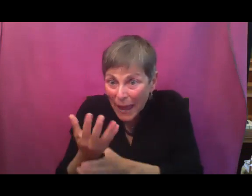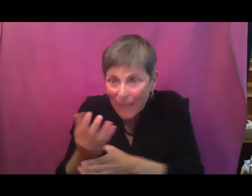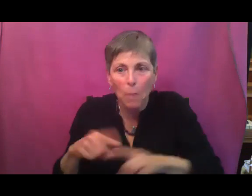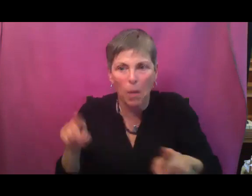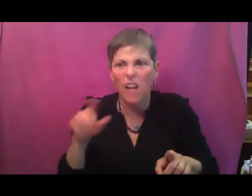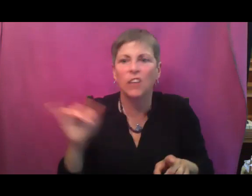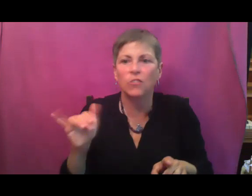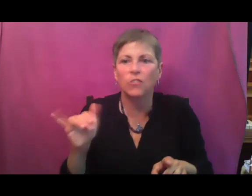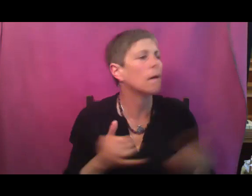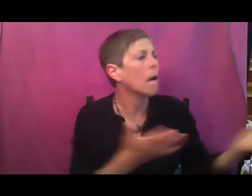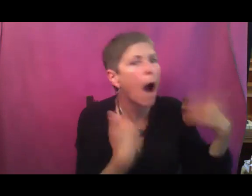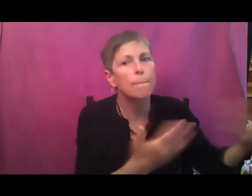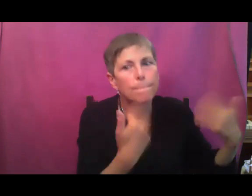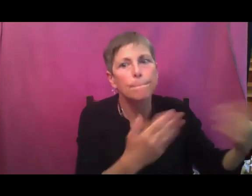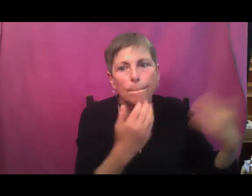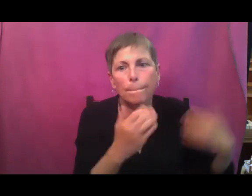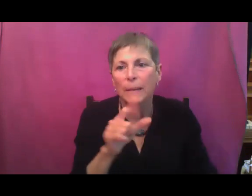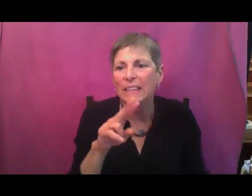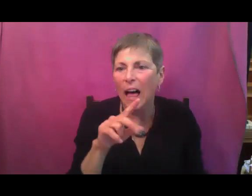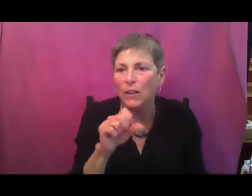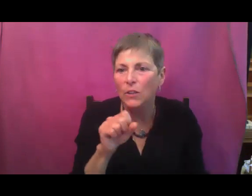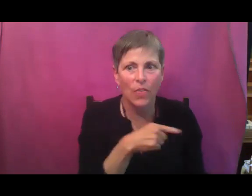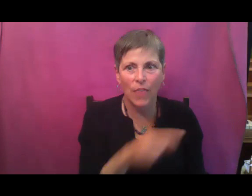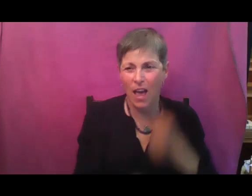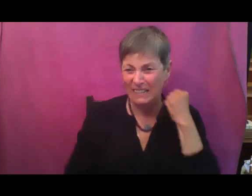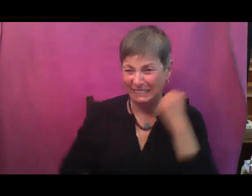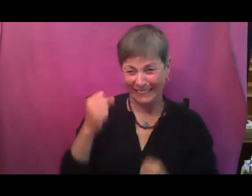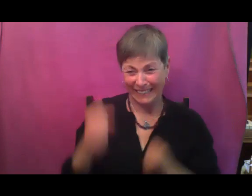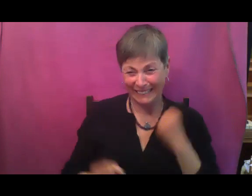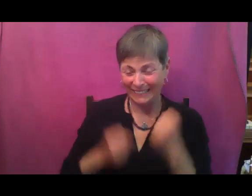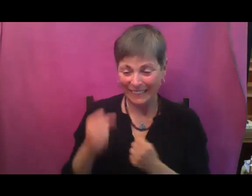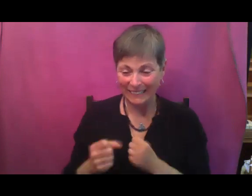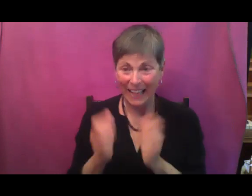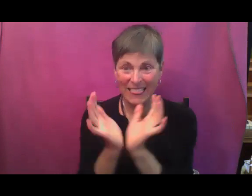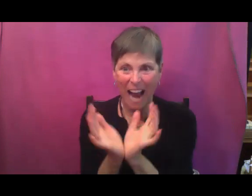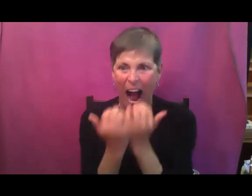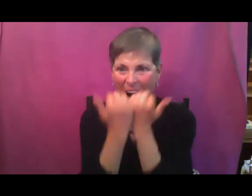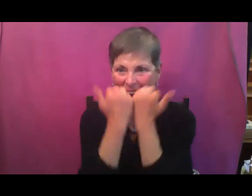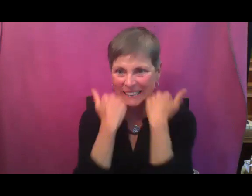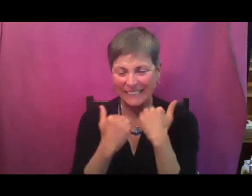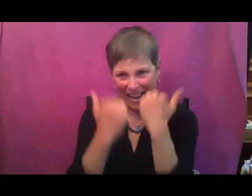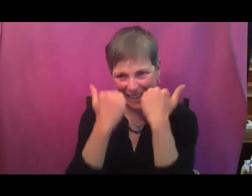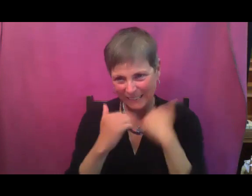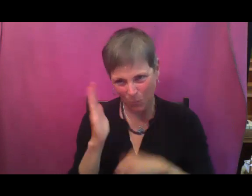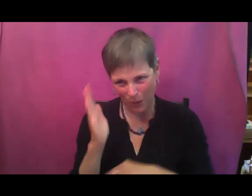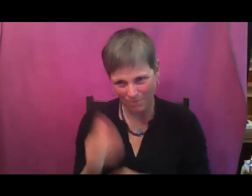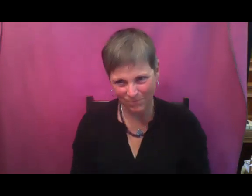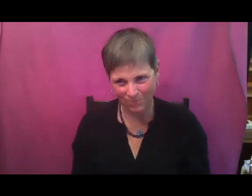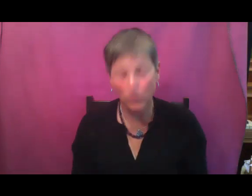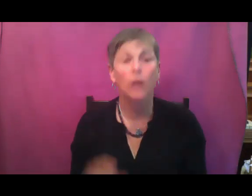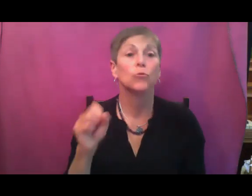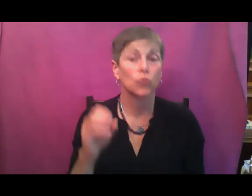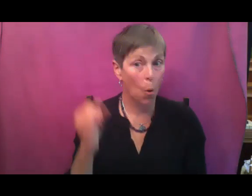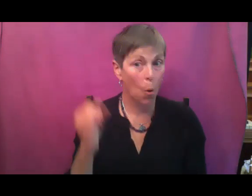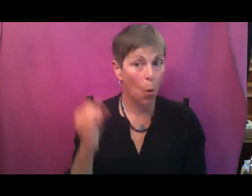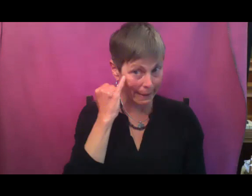are going to take down those cotyledon leaves, those stems. So here's the thing. If you transplant them at a